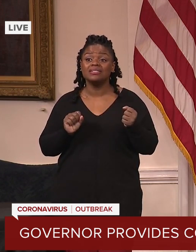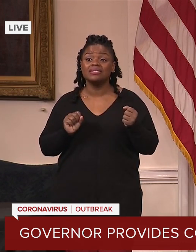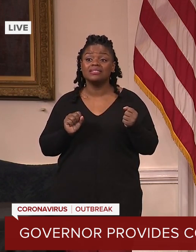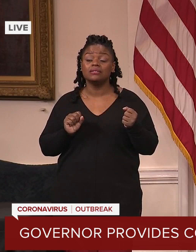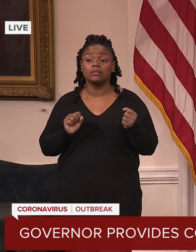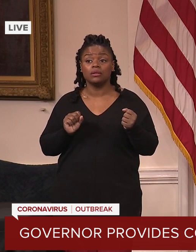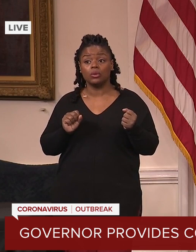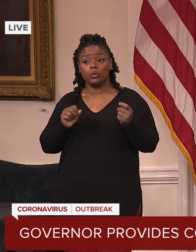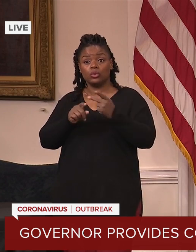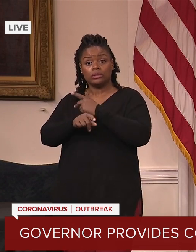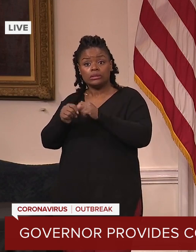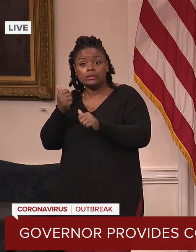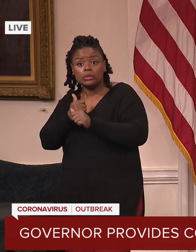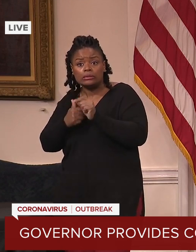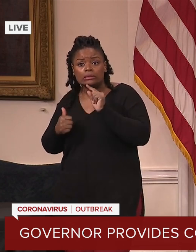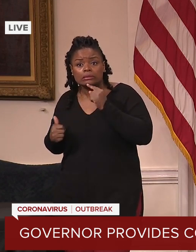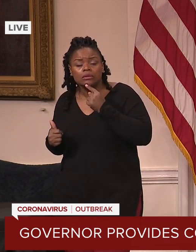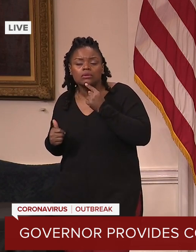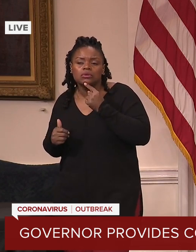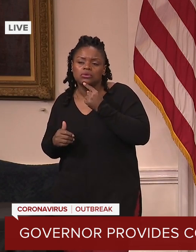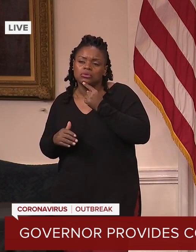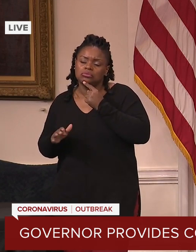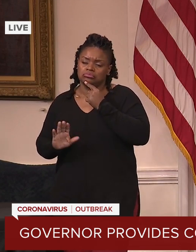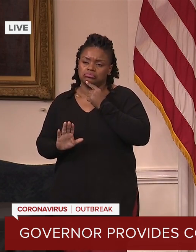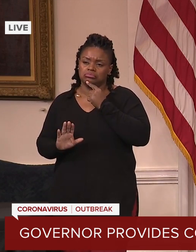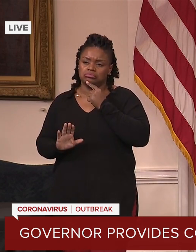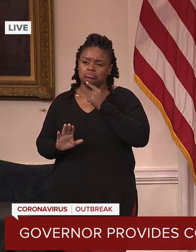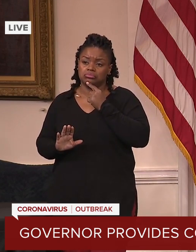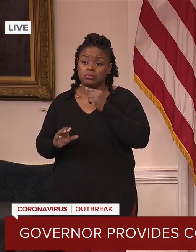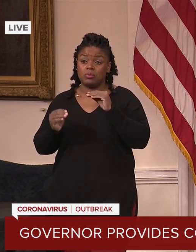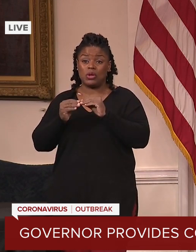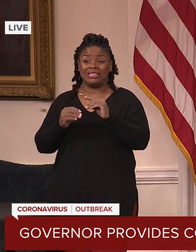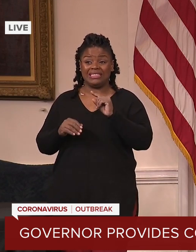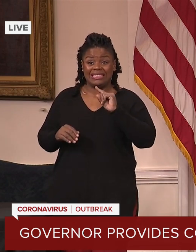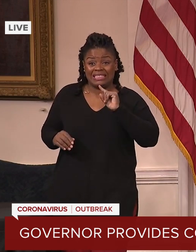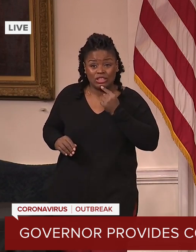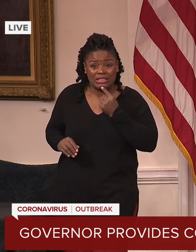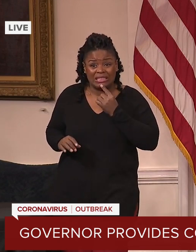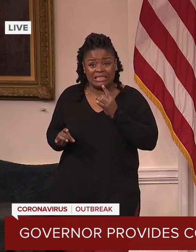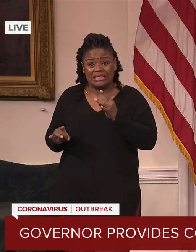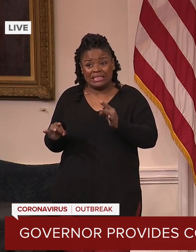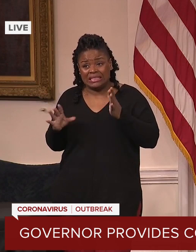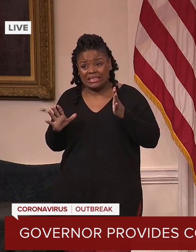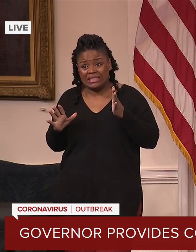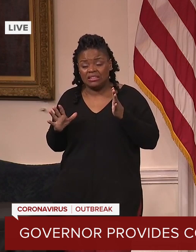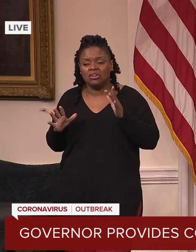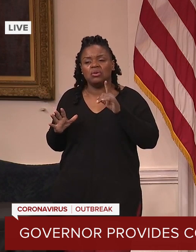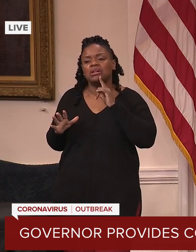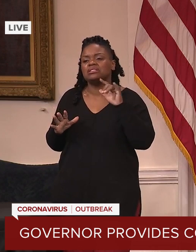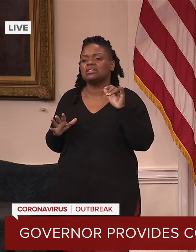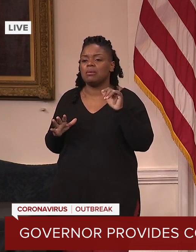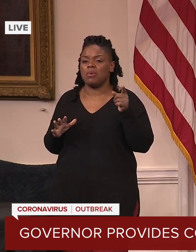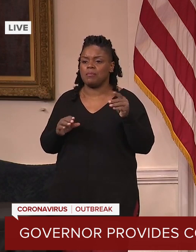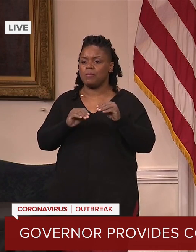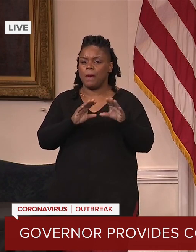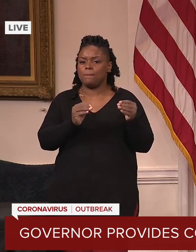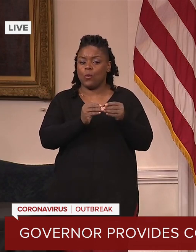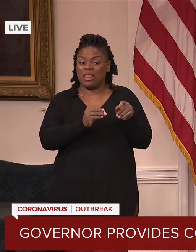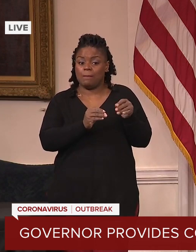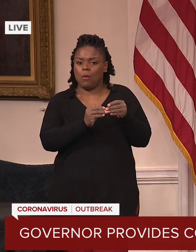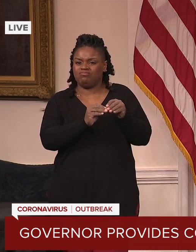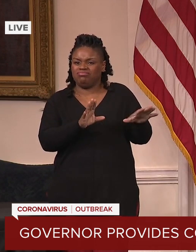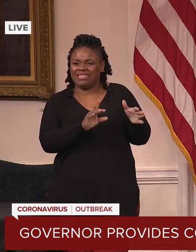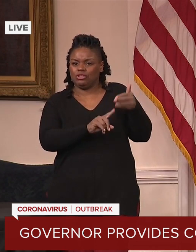actually causes more hospitalizations or severe disease, or that it increases the risk of death. And that is important to